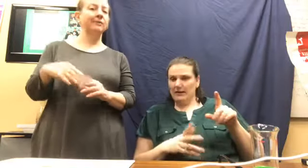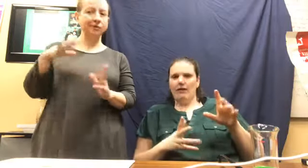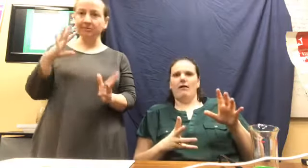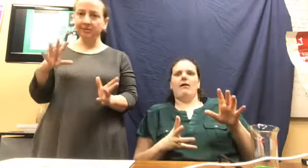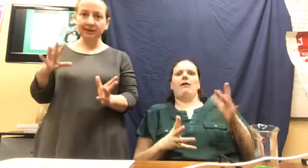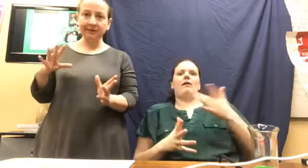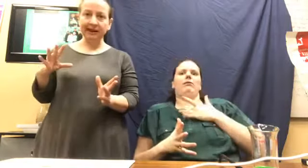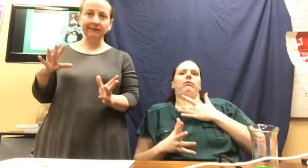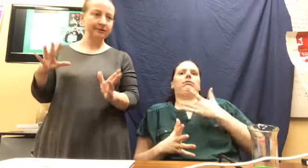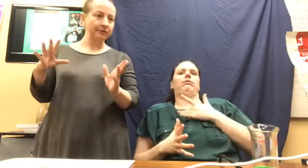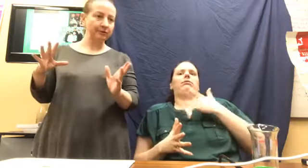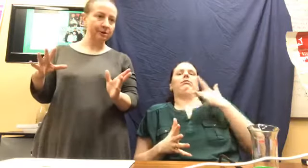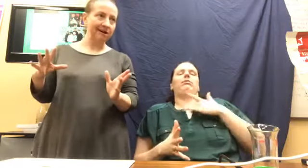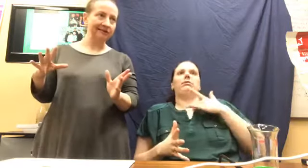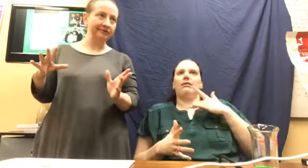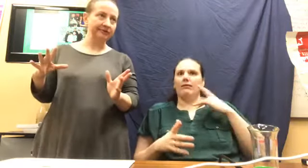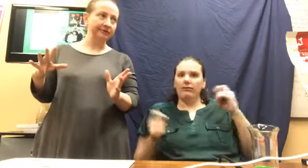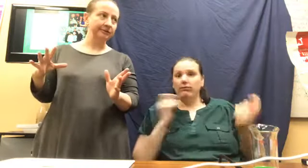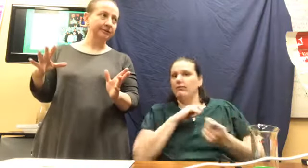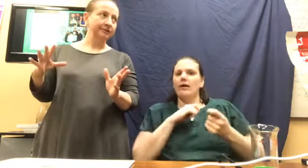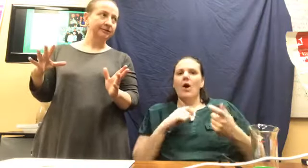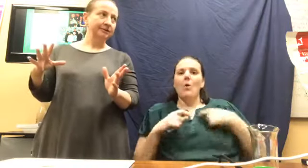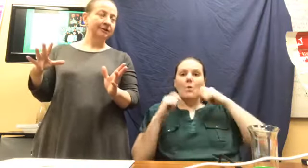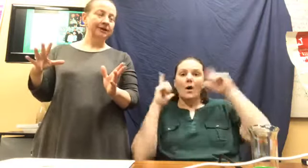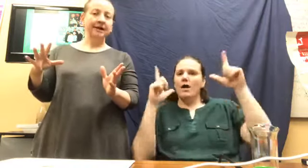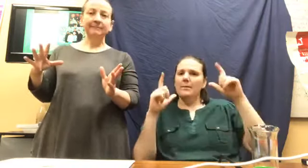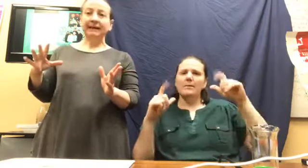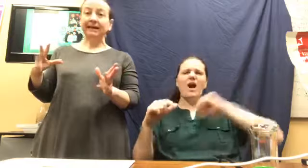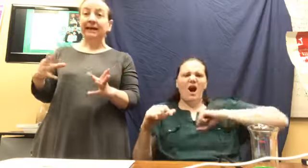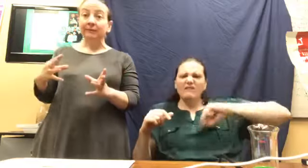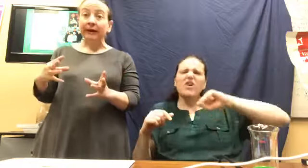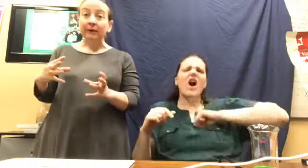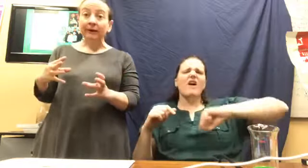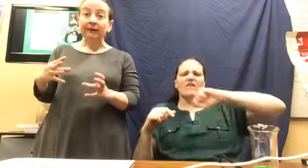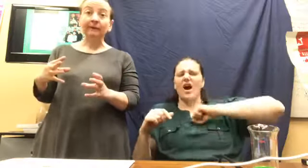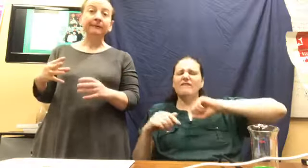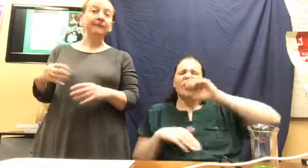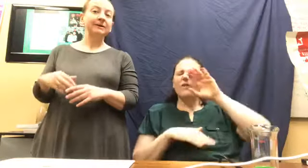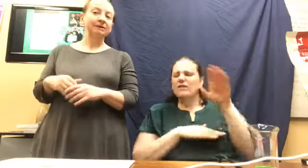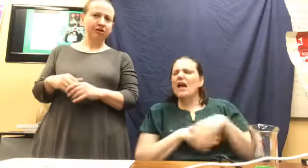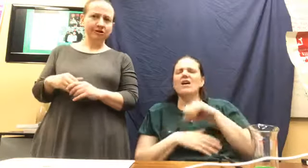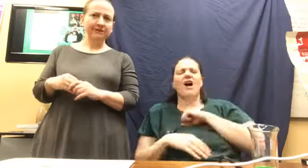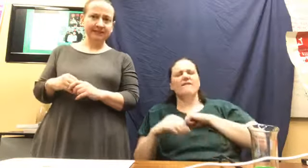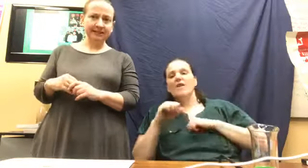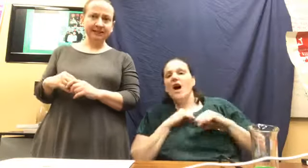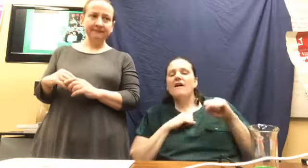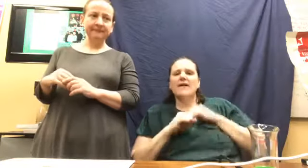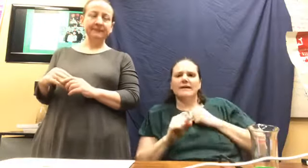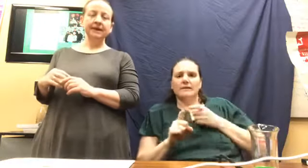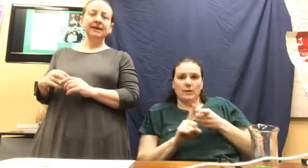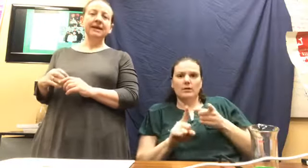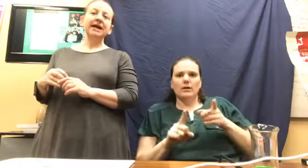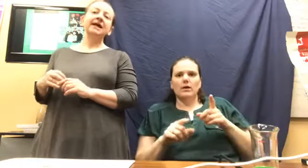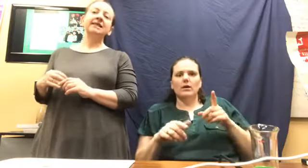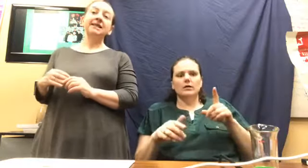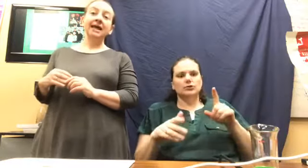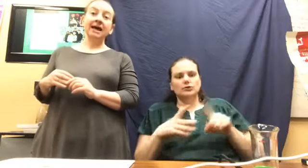woke up in the middle of the night with this horrible cough and my gateway oil was RC. And that